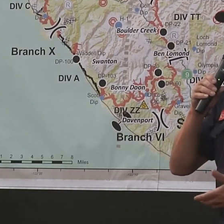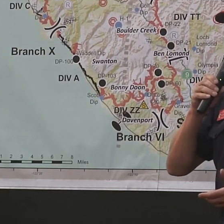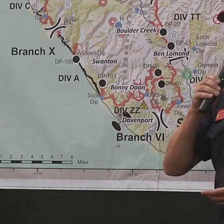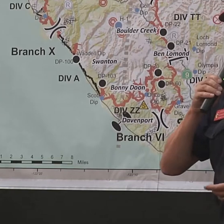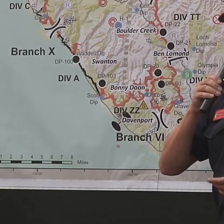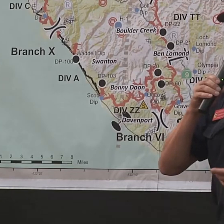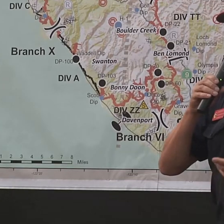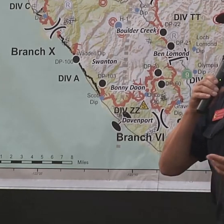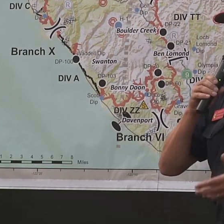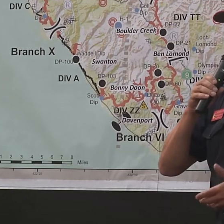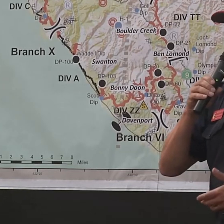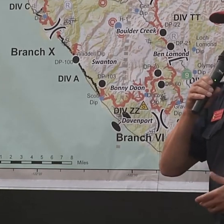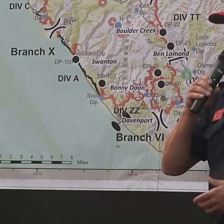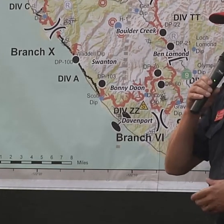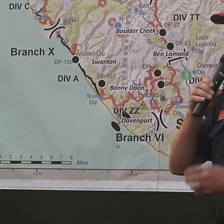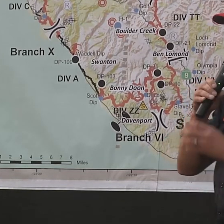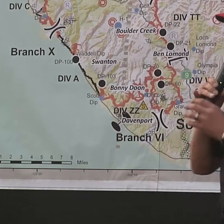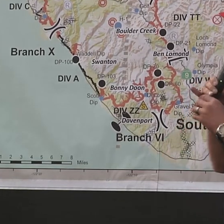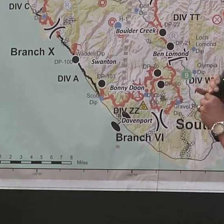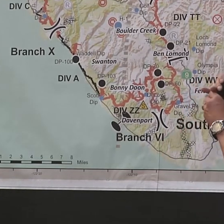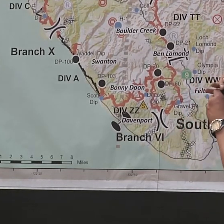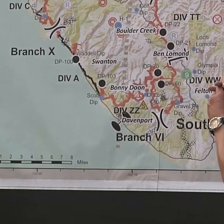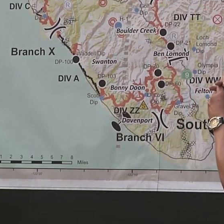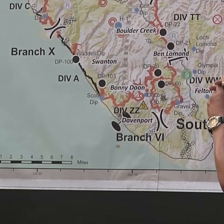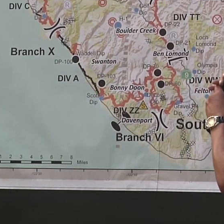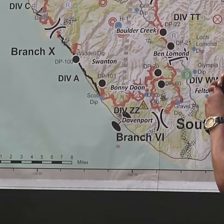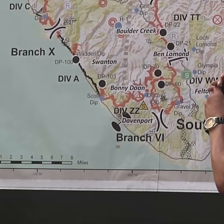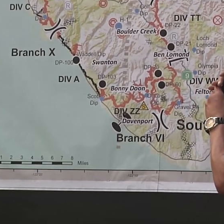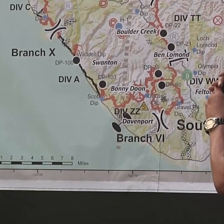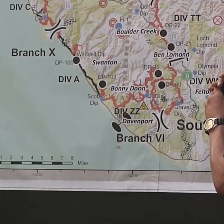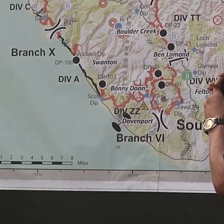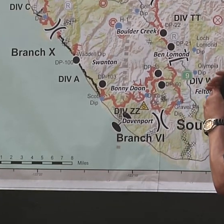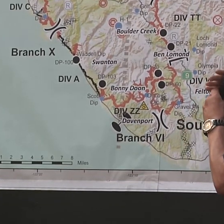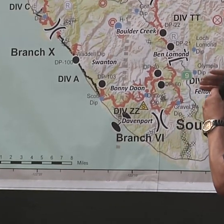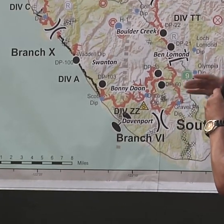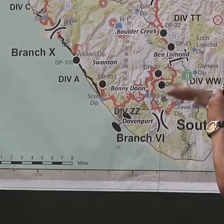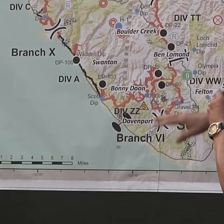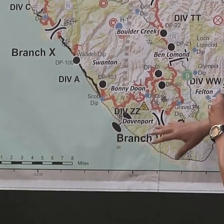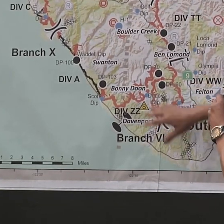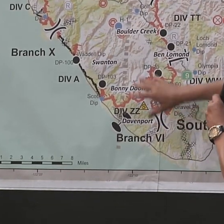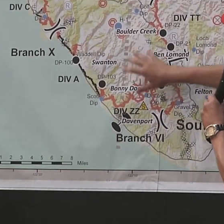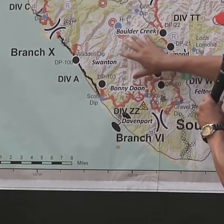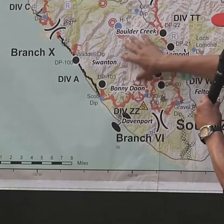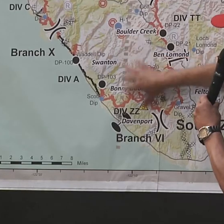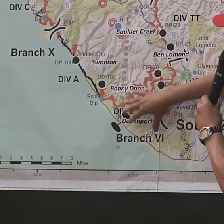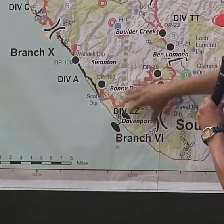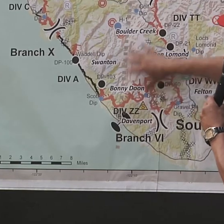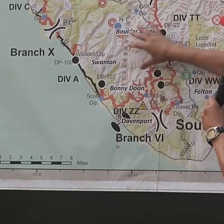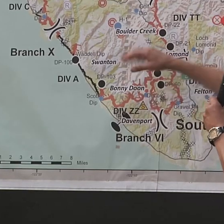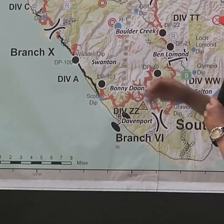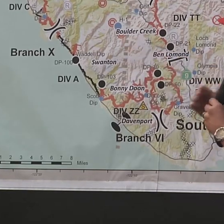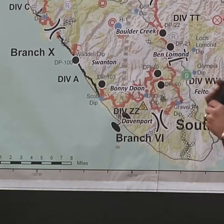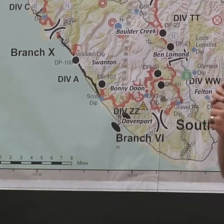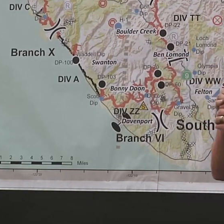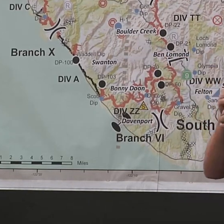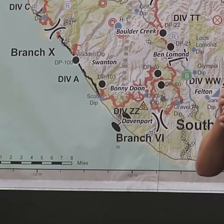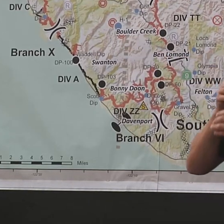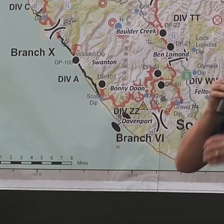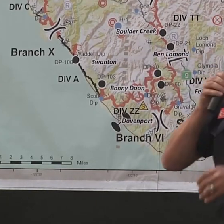but we're having day-by-day success, and we're getting those control lines established. Moving into Bonny Doon.